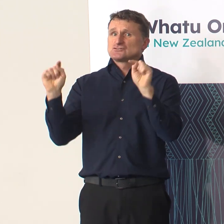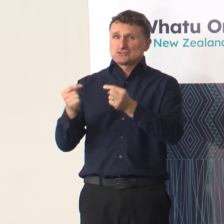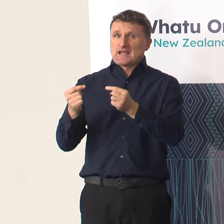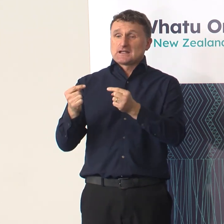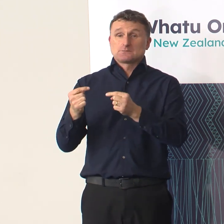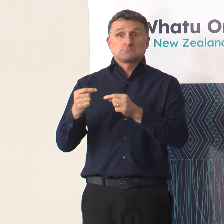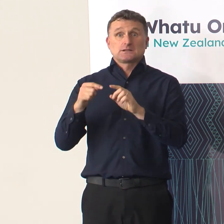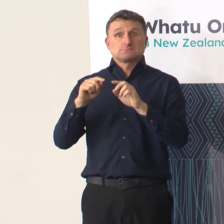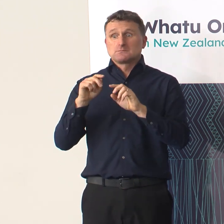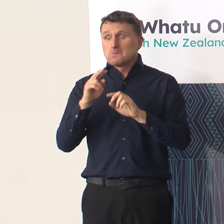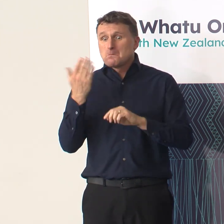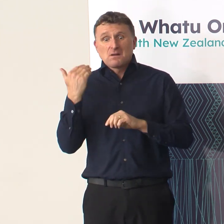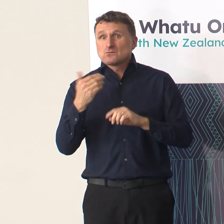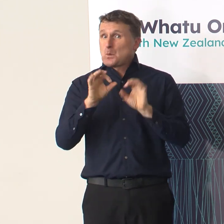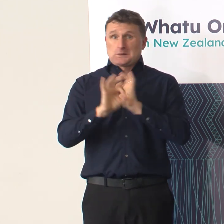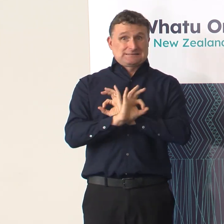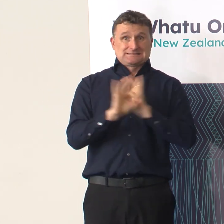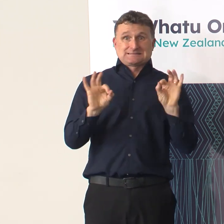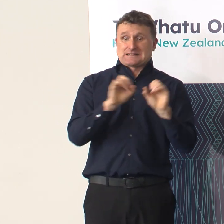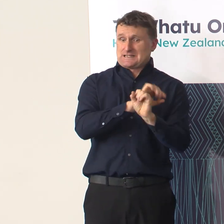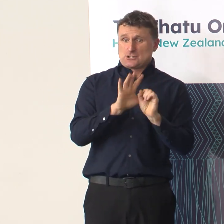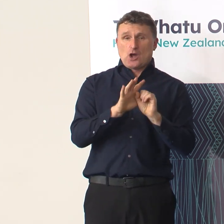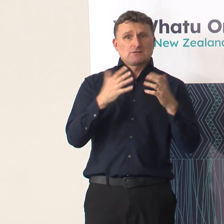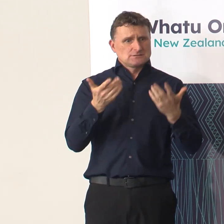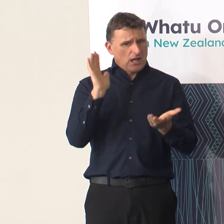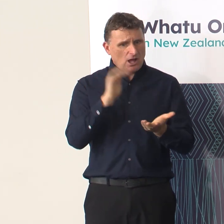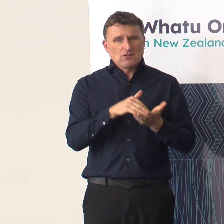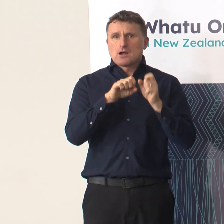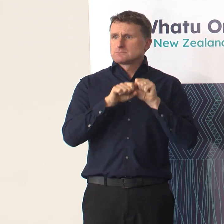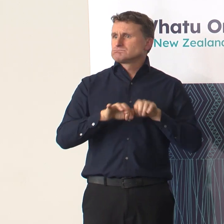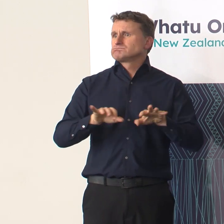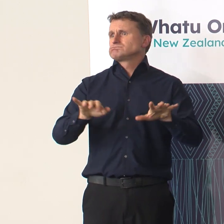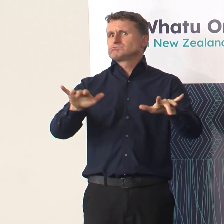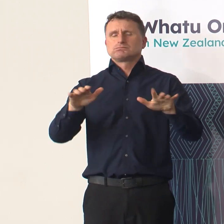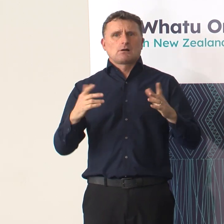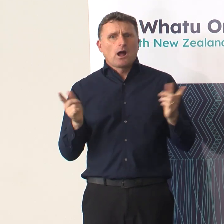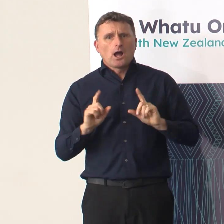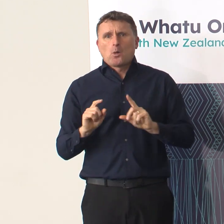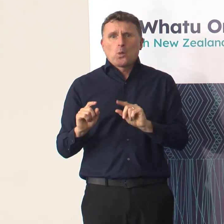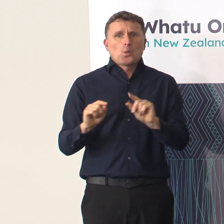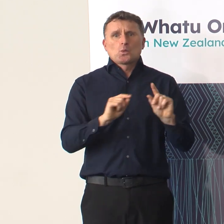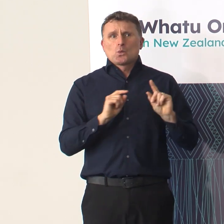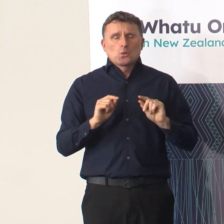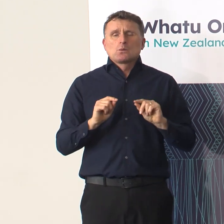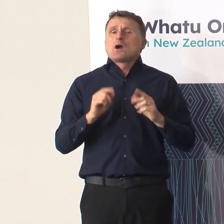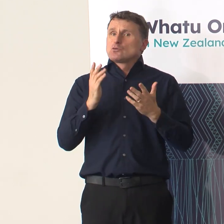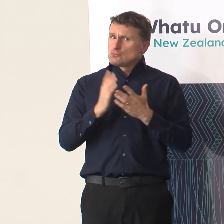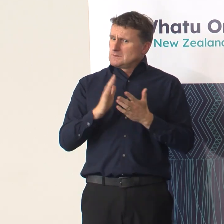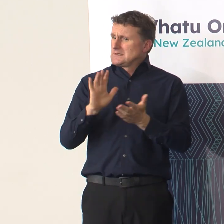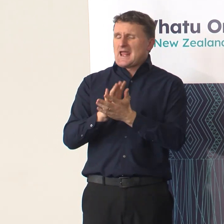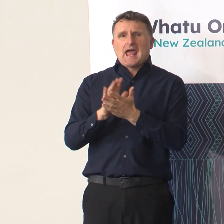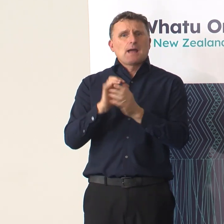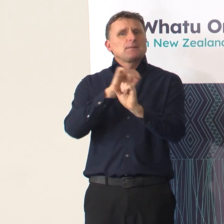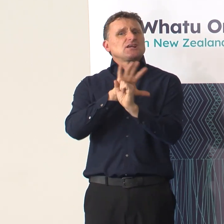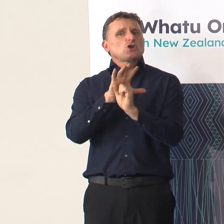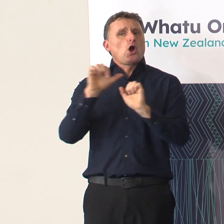something that we'd never seen before in terms of the volume and how we were going to face that. I'm incredibly proud of the response. It's been really